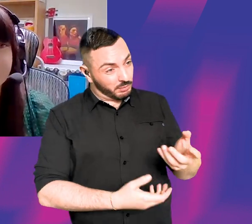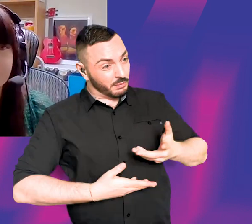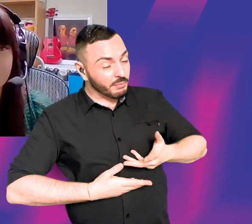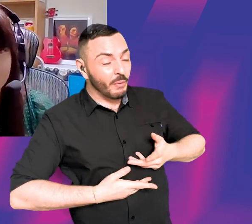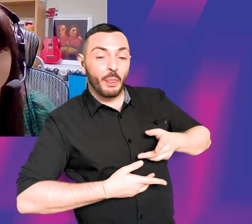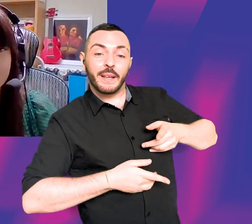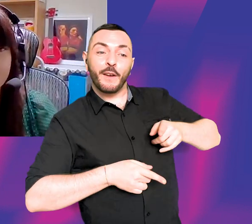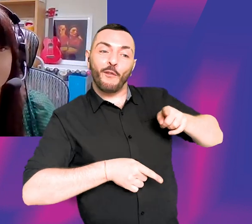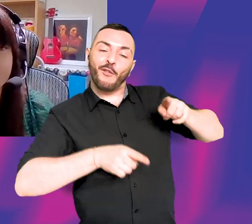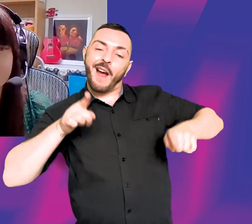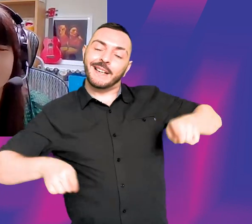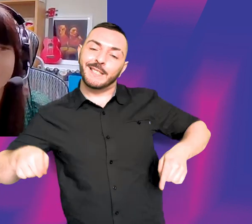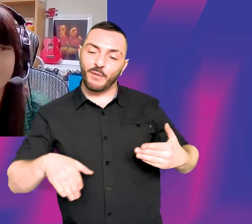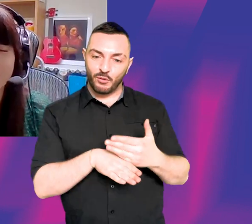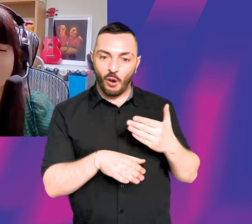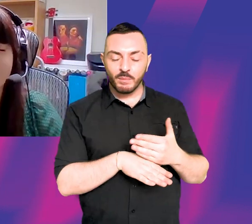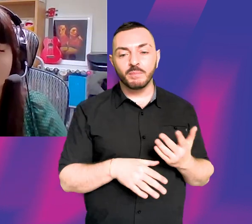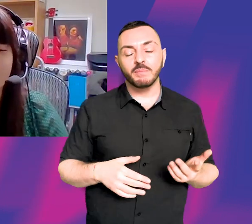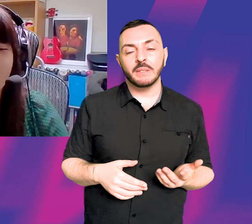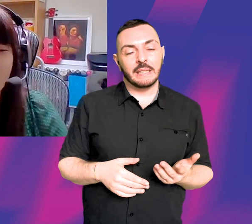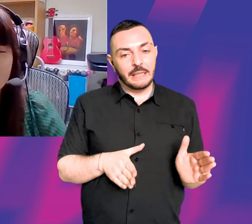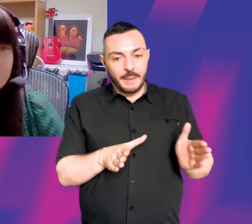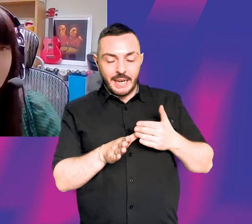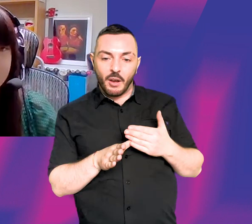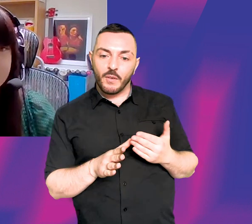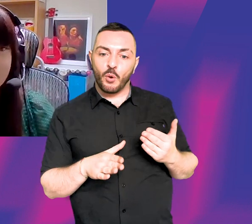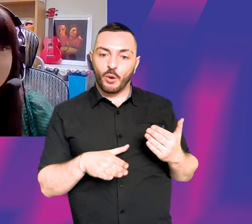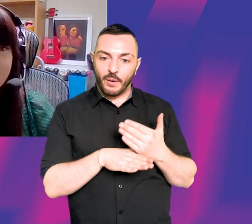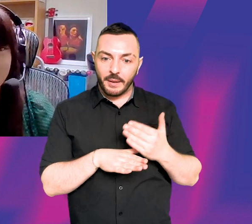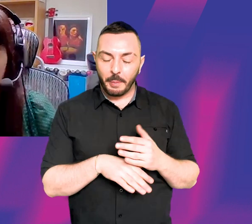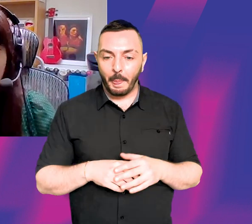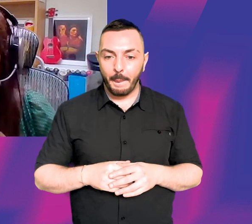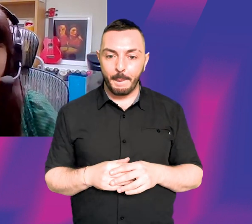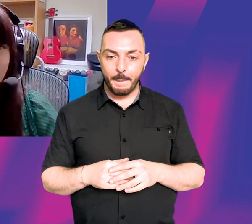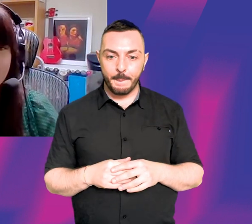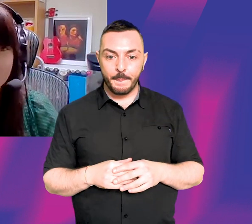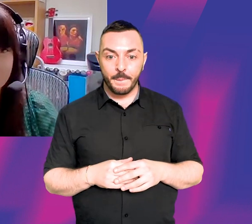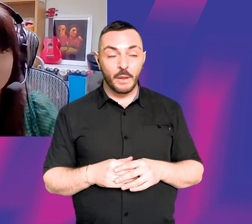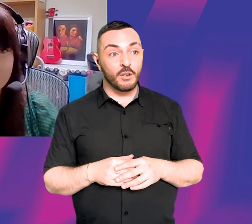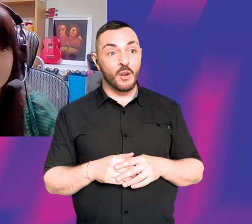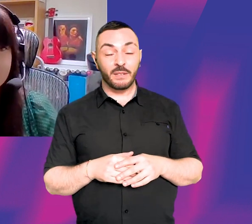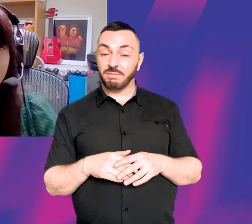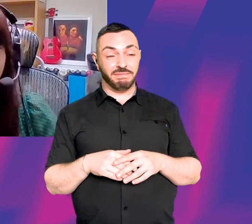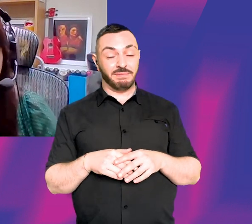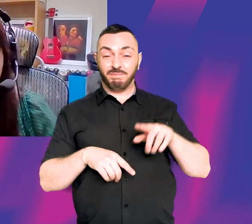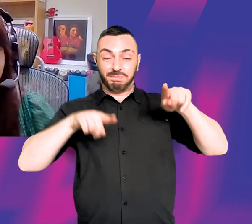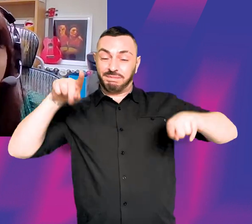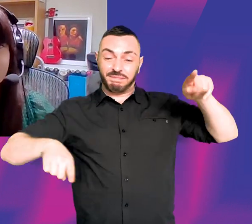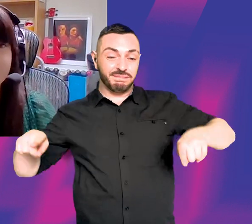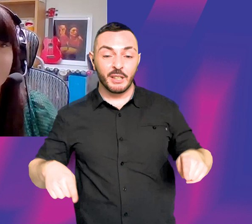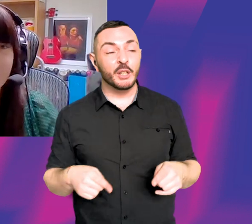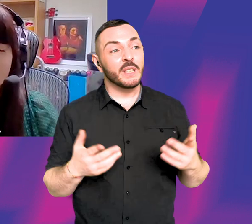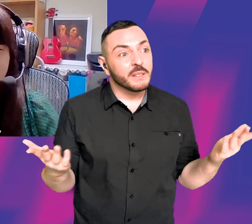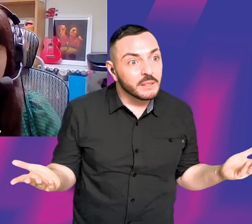the variety of jobs and lots of jobs that sort of come to you at the beginning of your career. You've had, you know, a really varied career. You've done sort of period